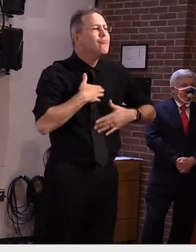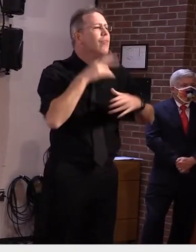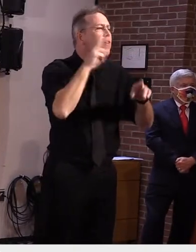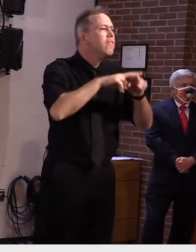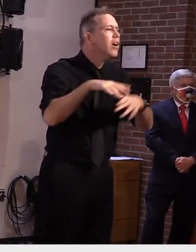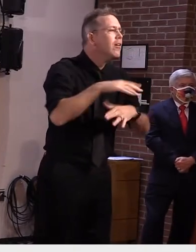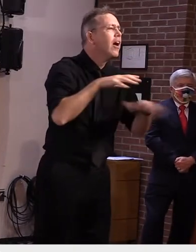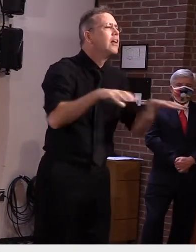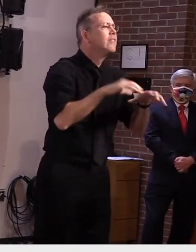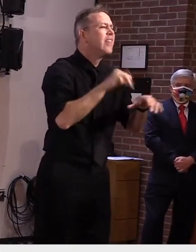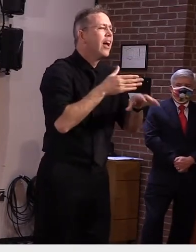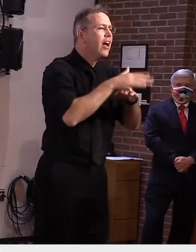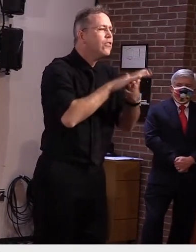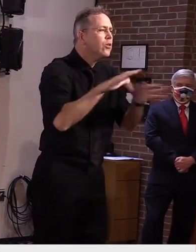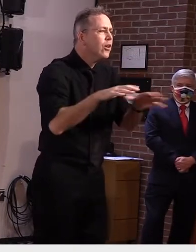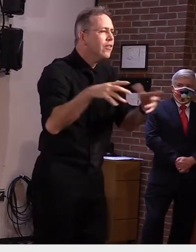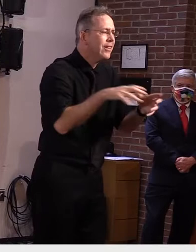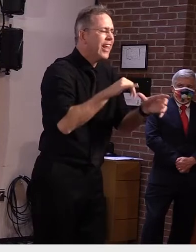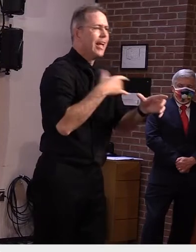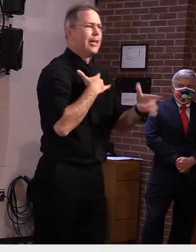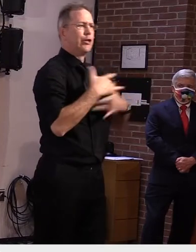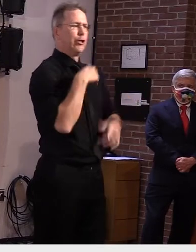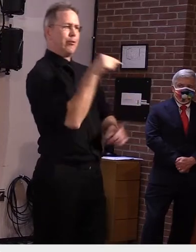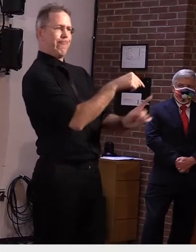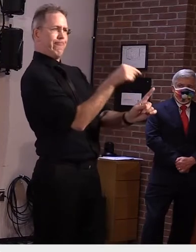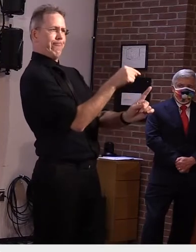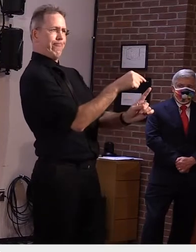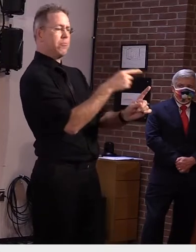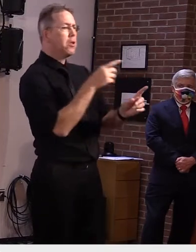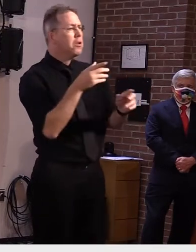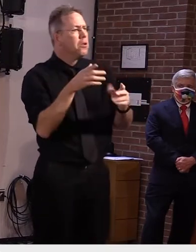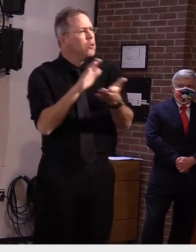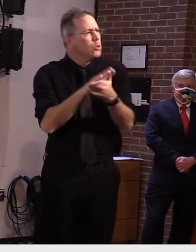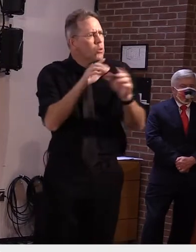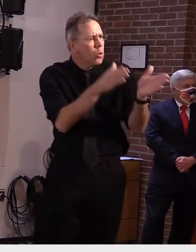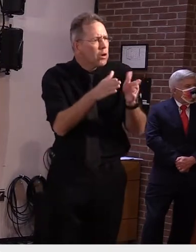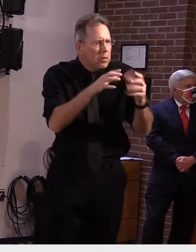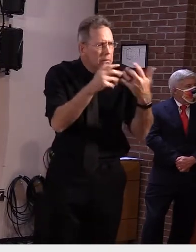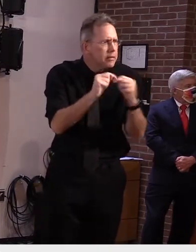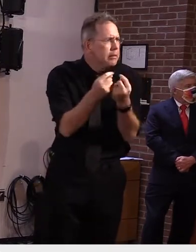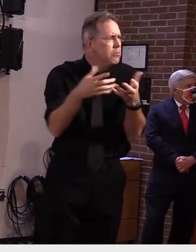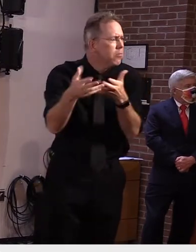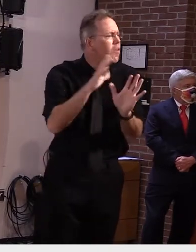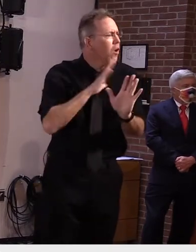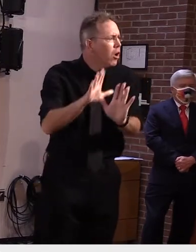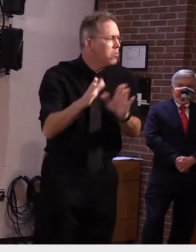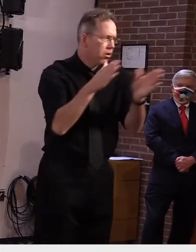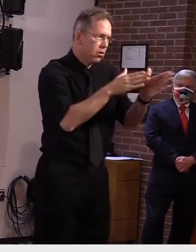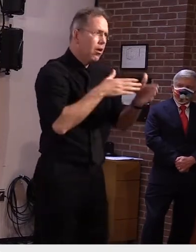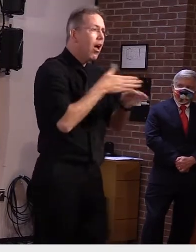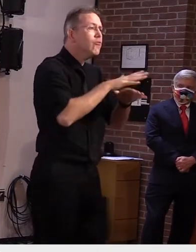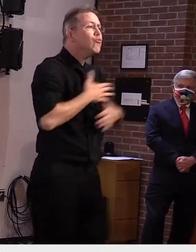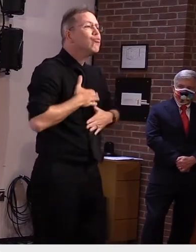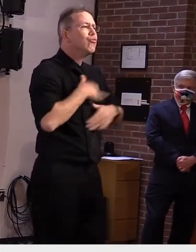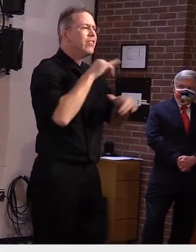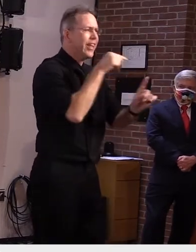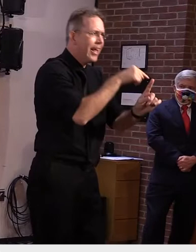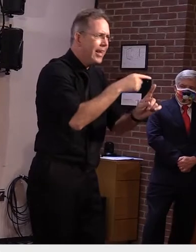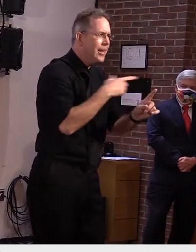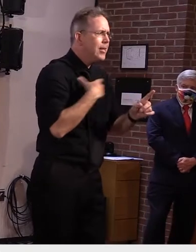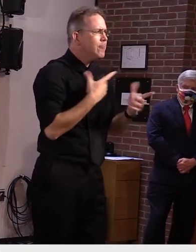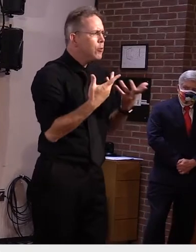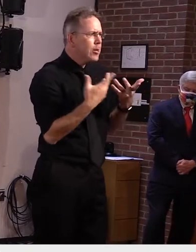we can continue to offer sports in a very measured different way than previous to our kids and our